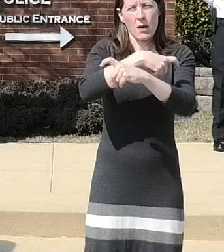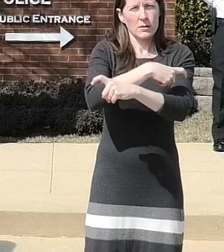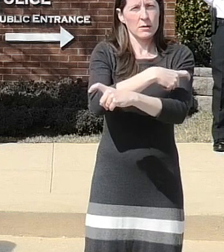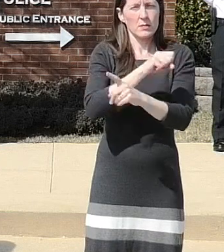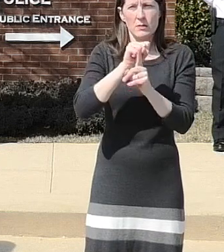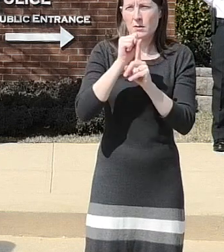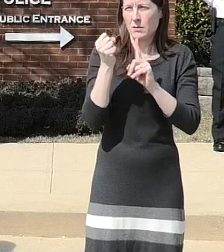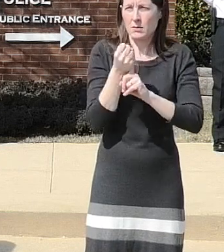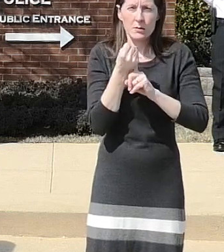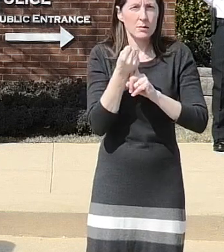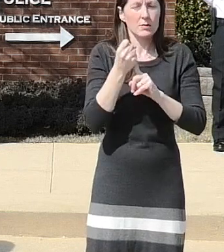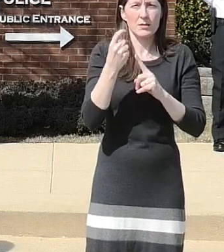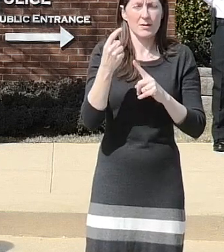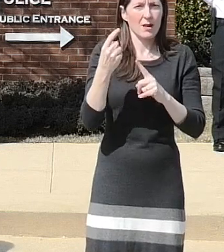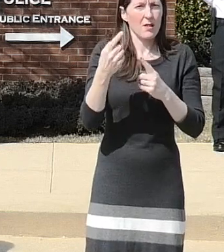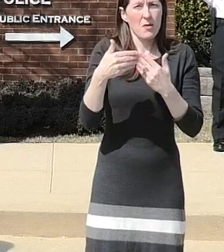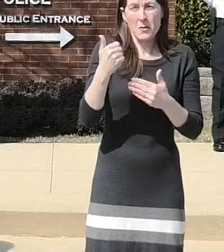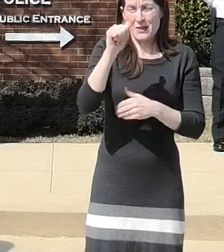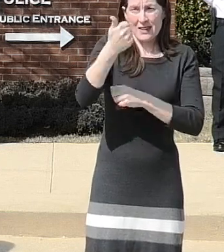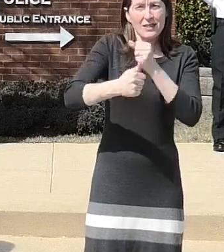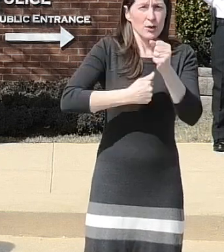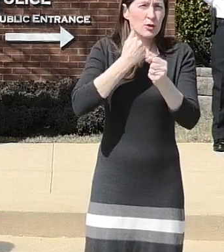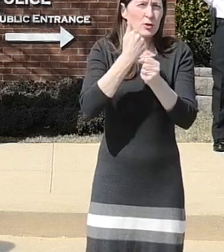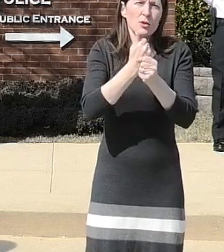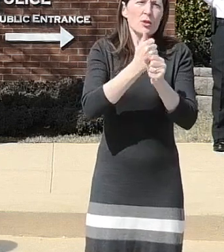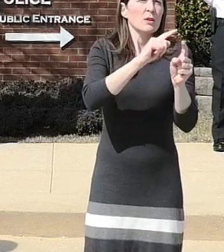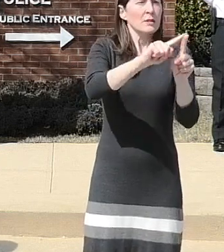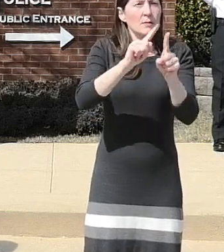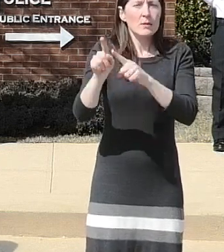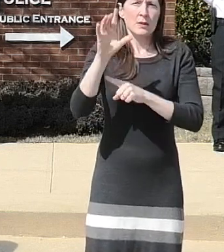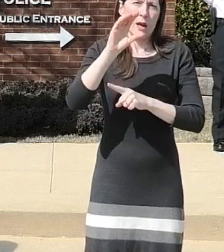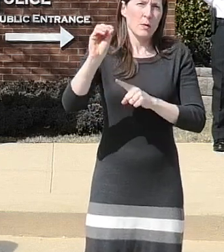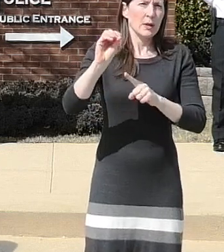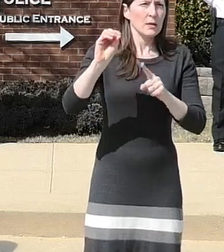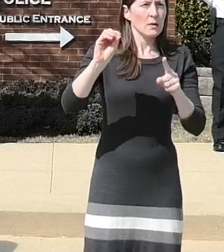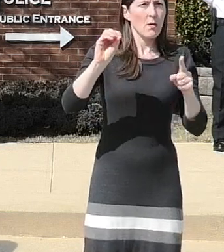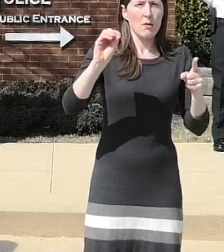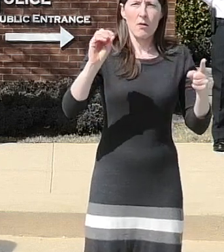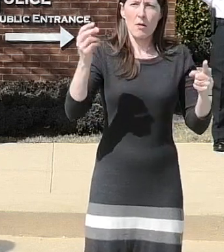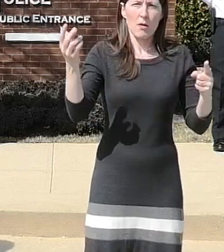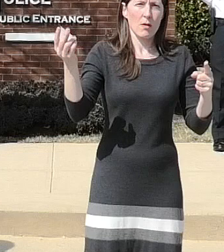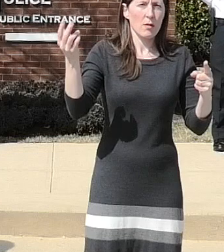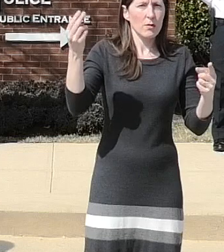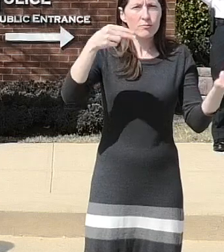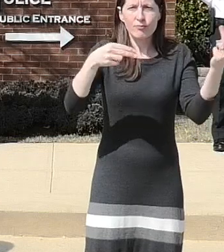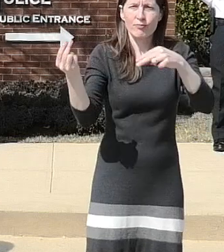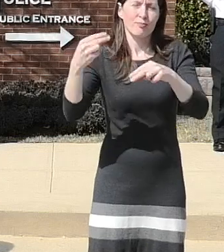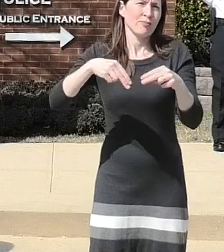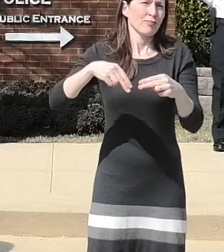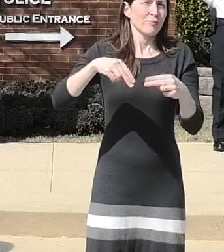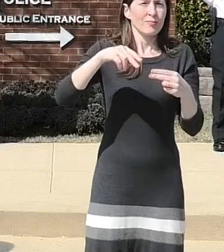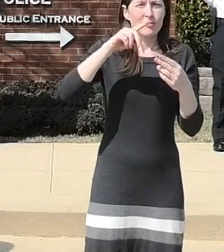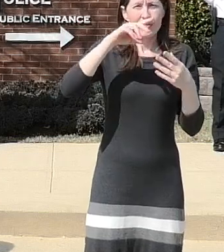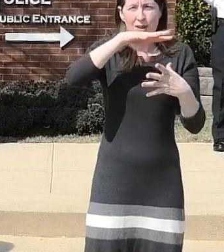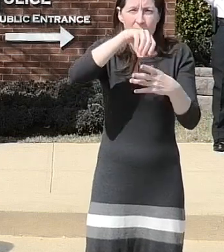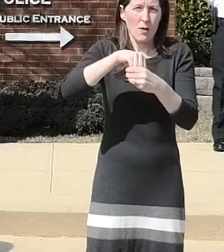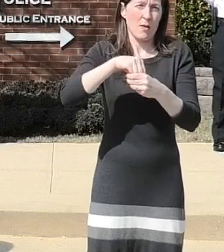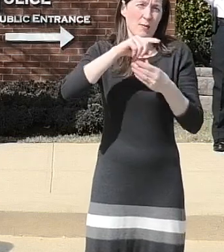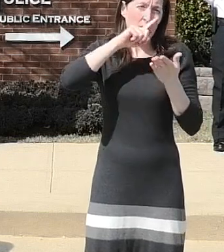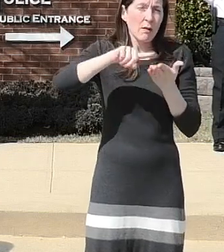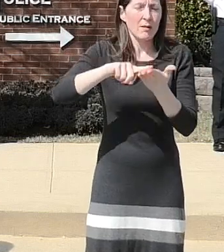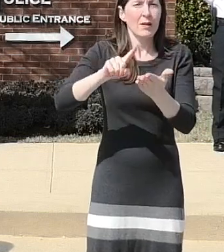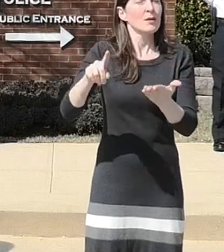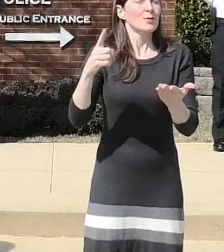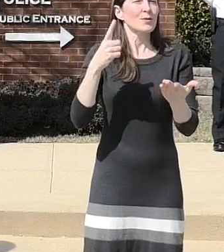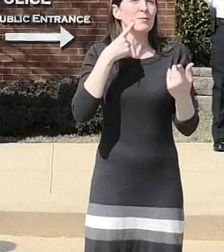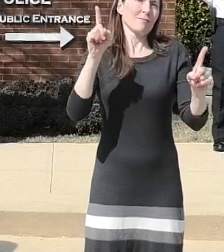multiple counties as a result of their collaboration communication we were able to now get to where we are today this case